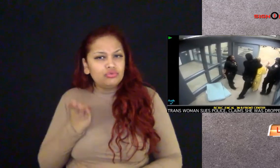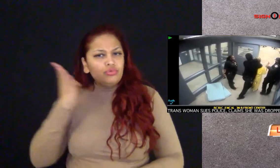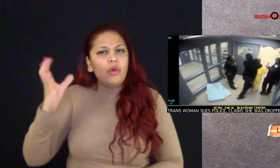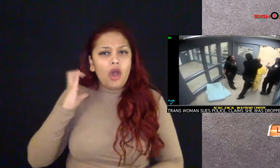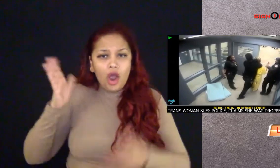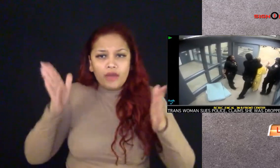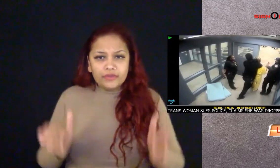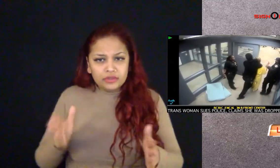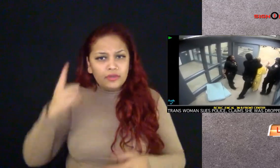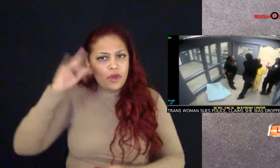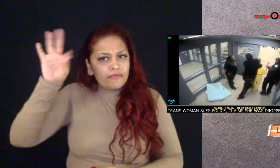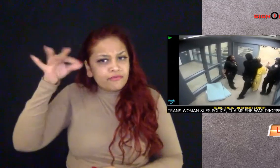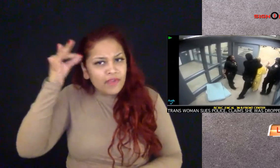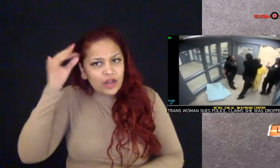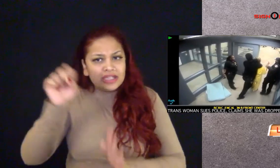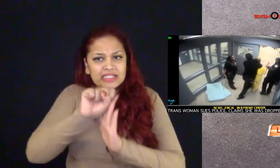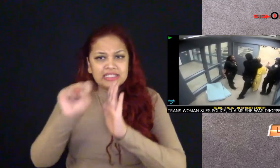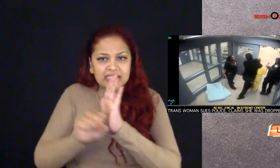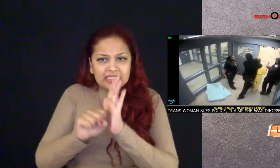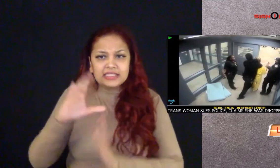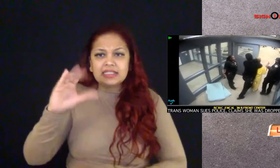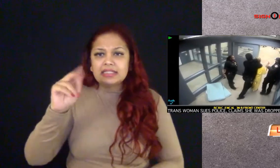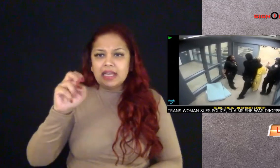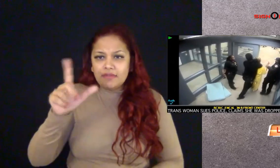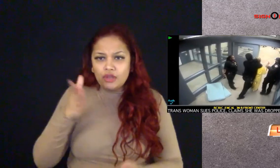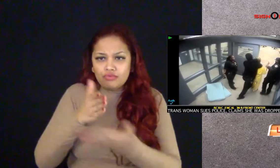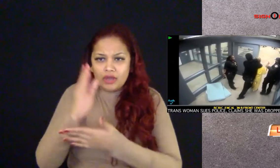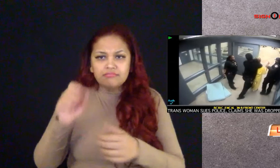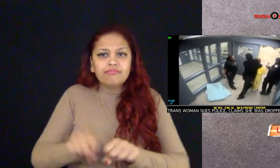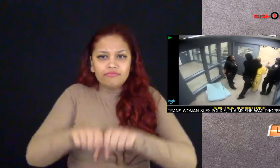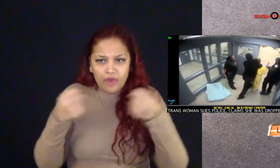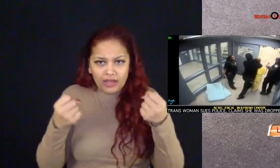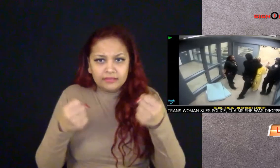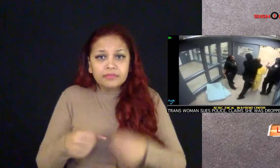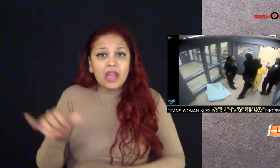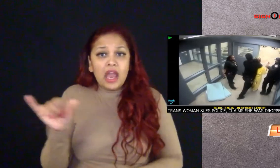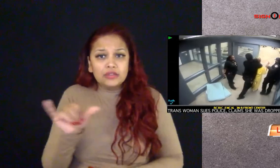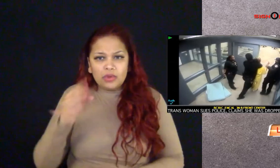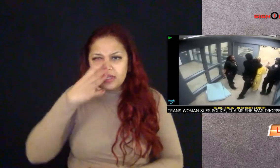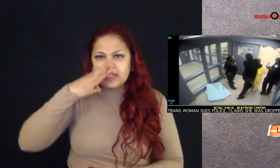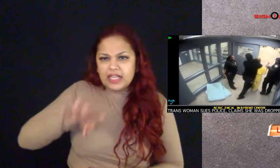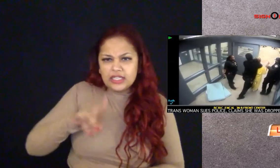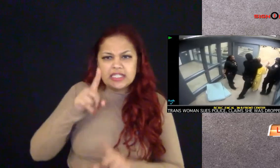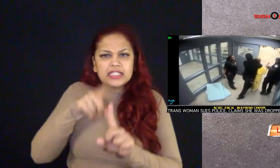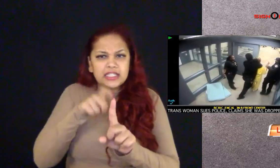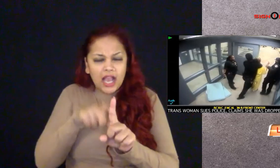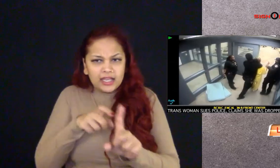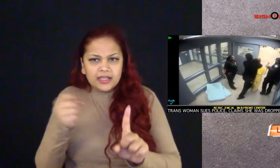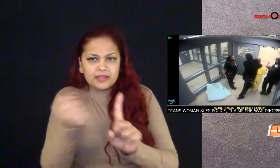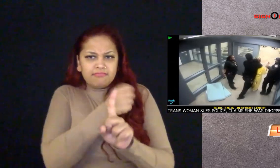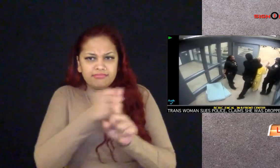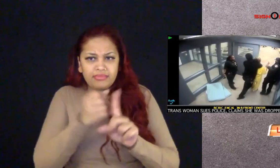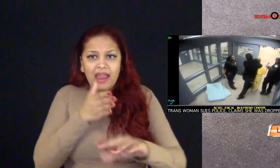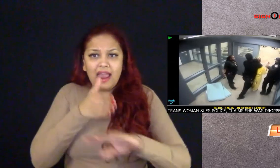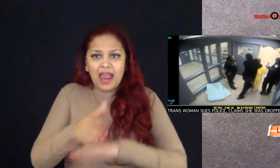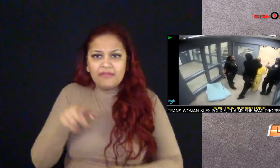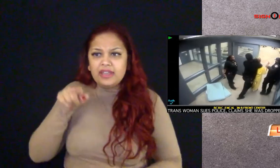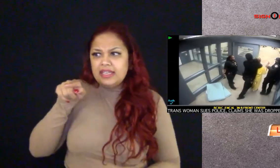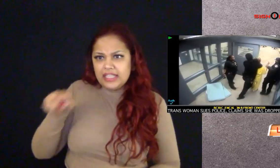In Baltimore a trans woman named Amber Cantor is suing officers for federal and state civil rights